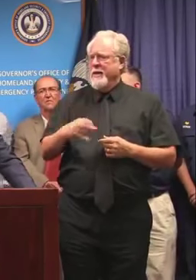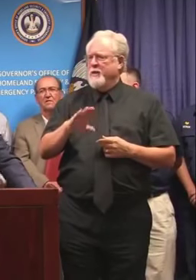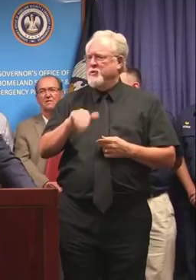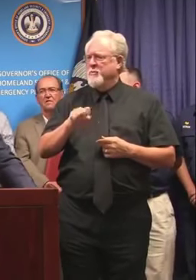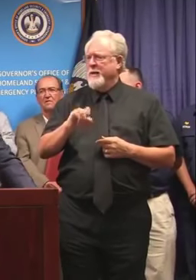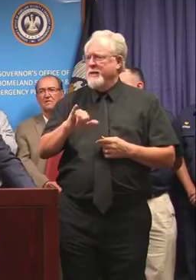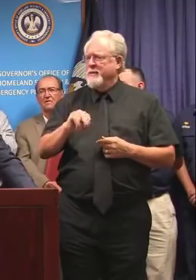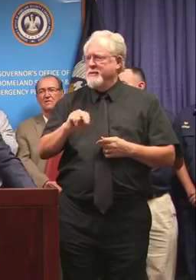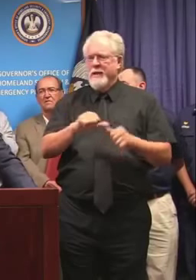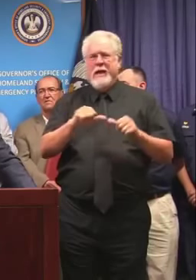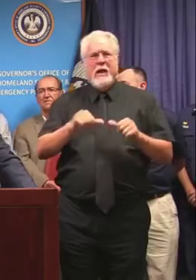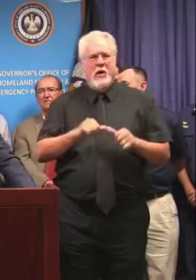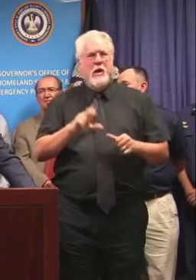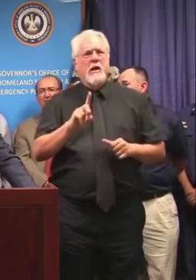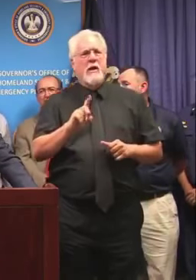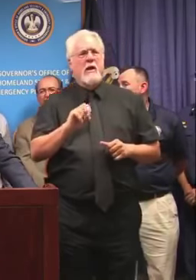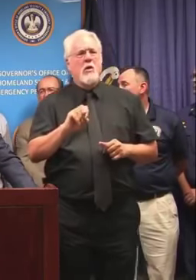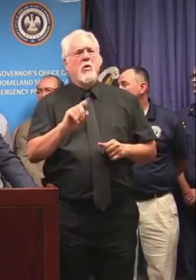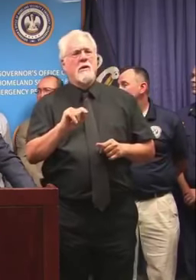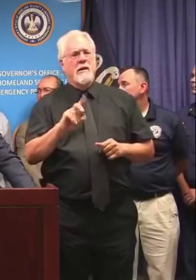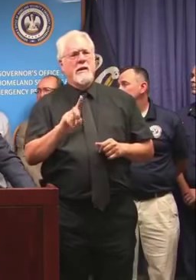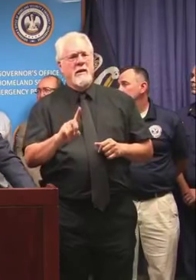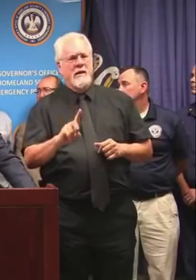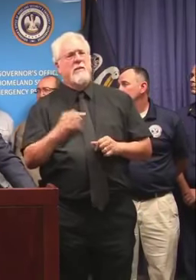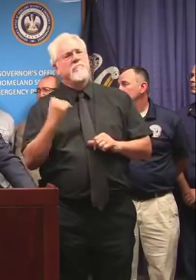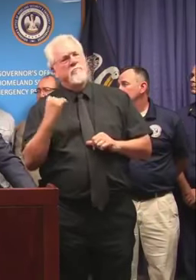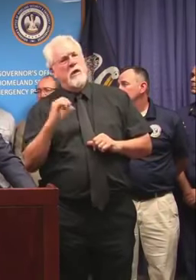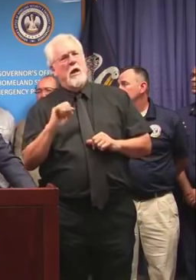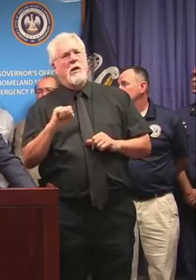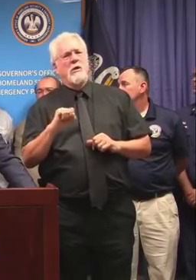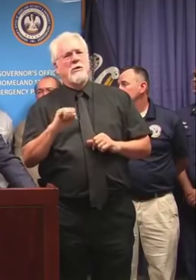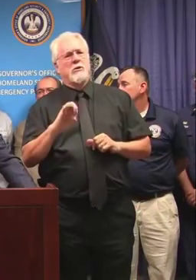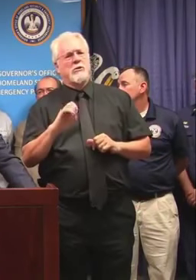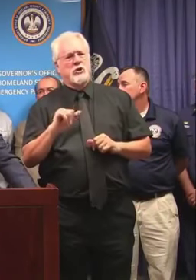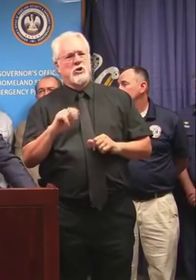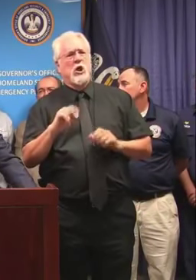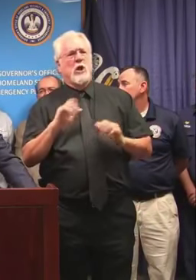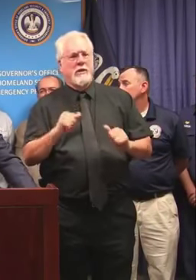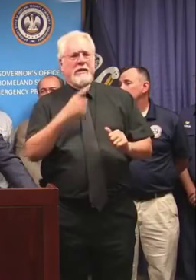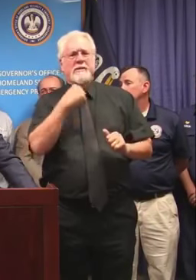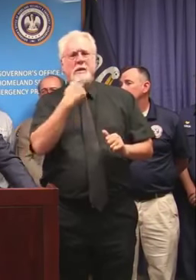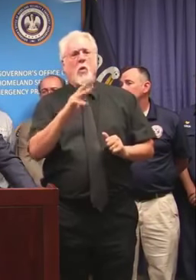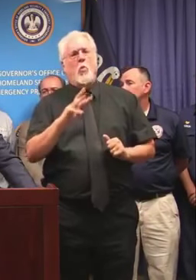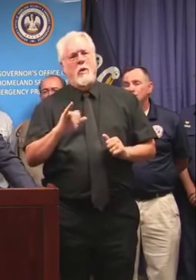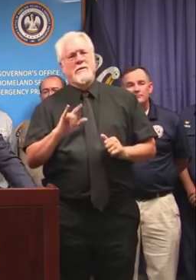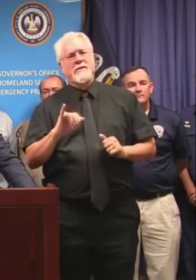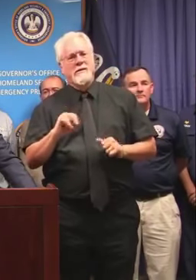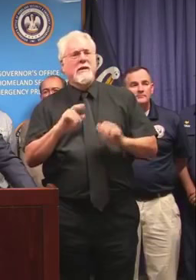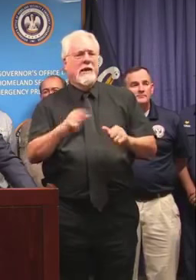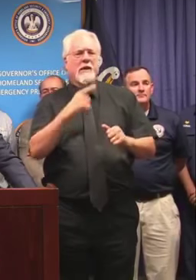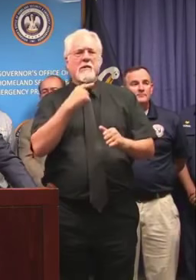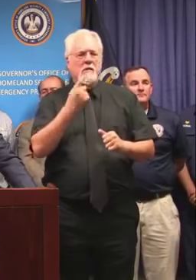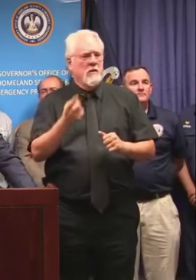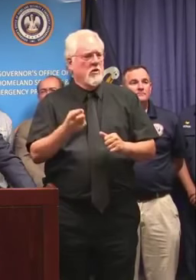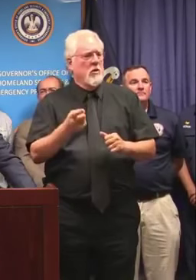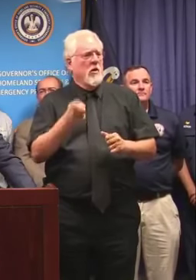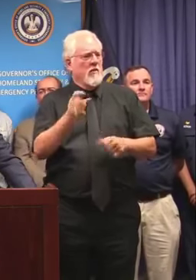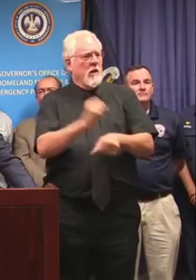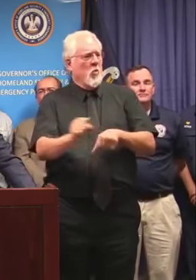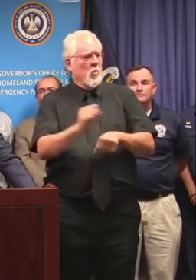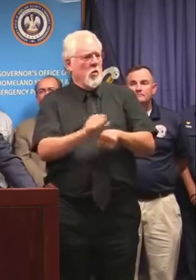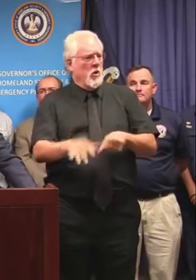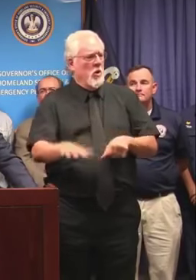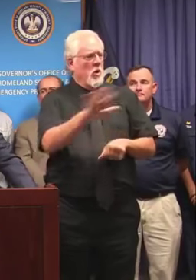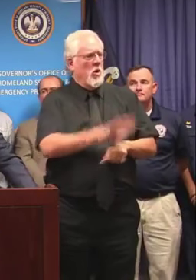the Department of Transportation, I've got Sean Wilson here now, and he can tell you what, what, I know that they have been working across